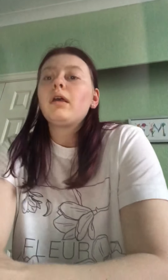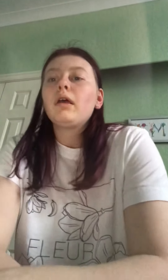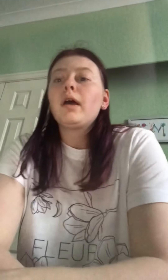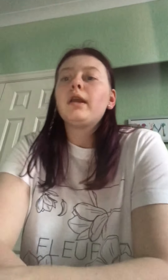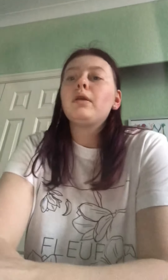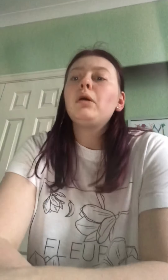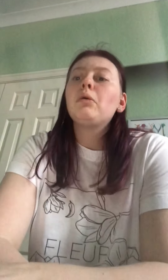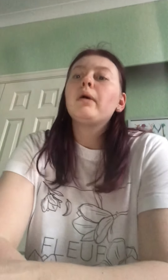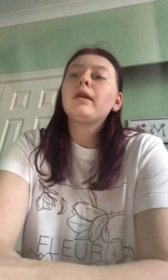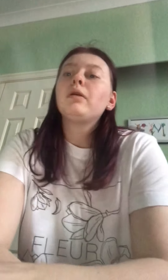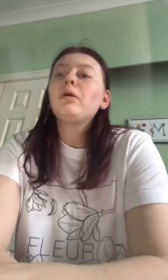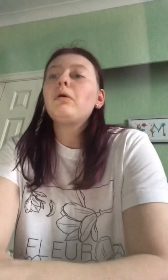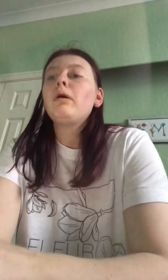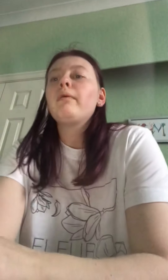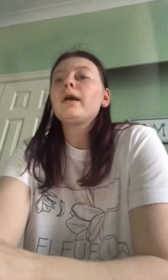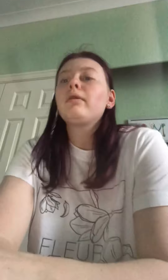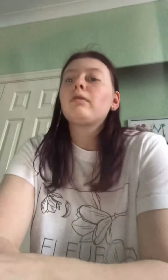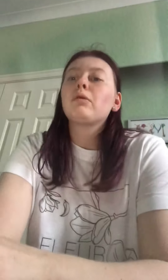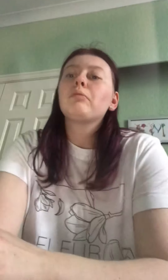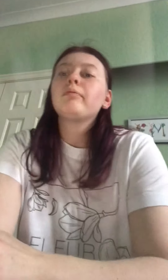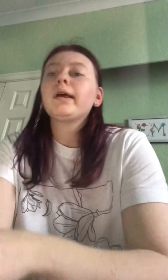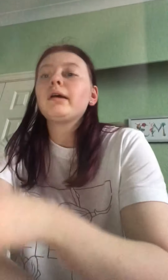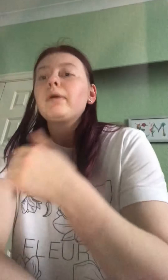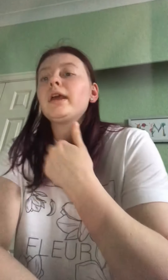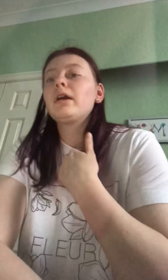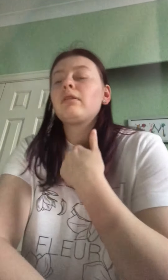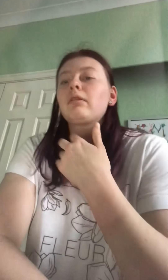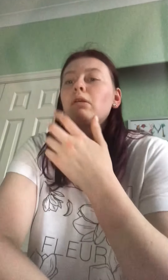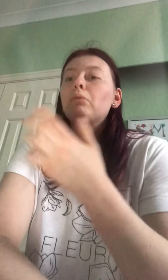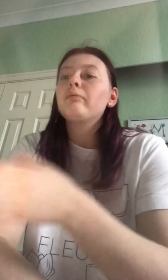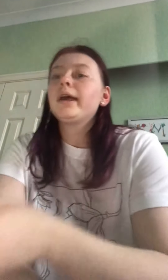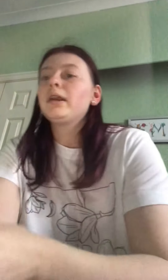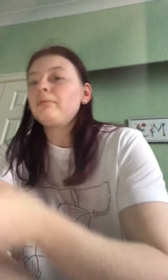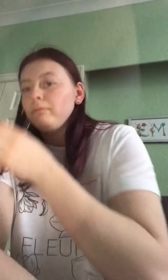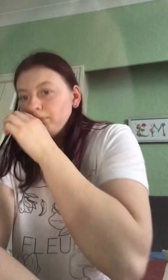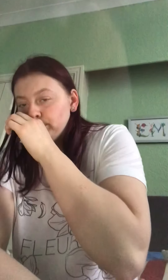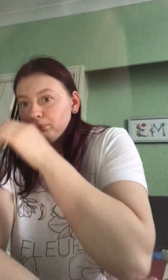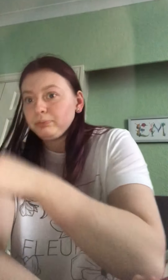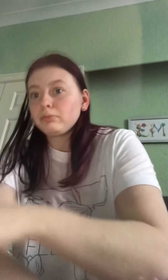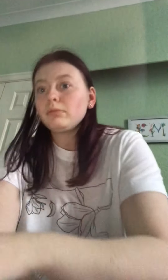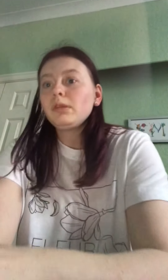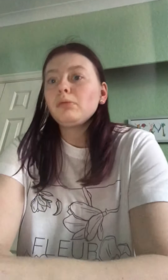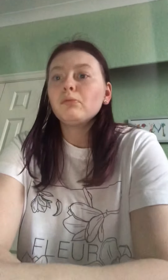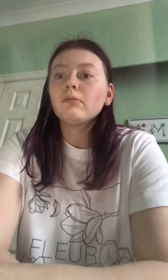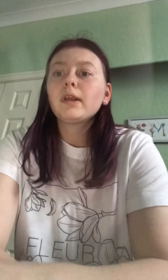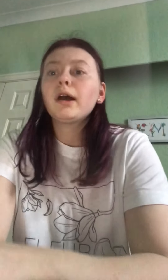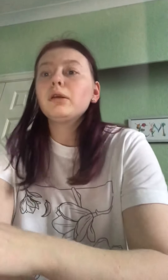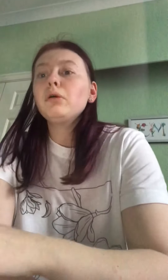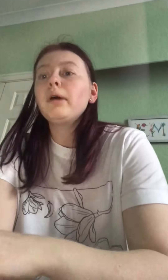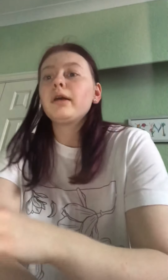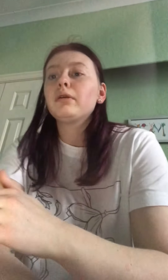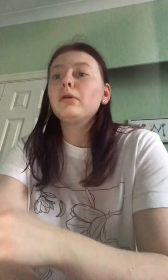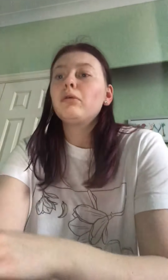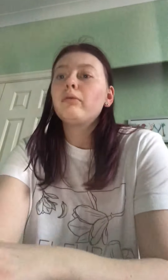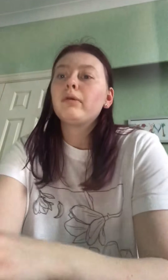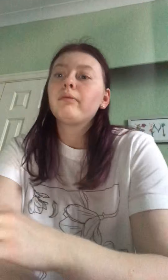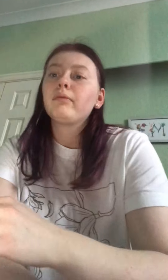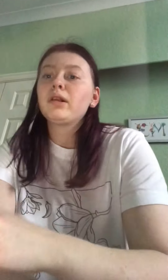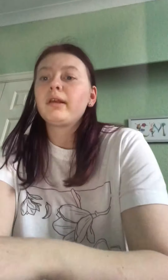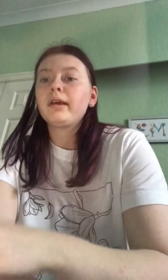I don't know, I don't know, I don't I got some bad, when I got some bad, I don't know, I don't know, said.